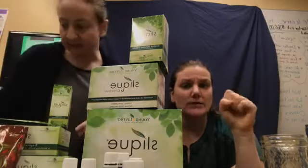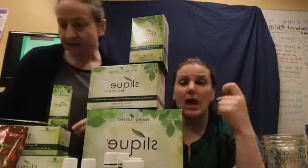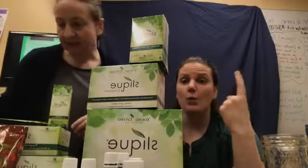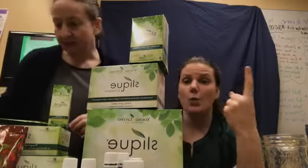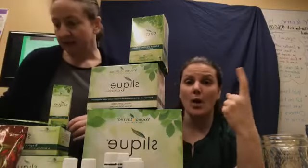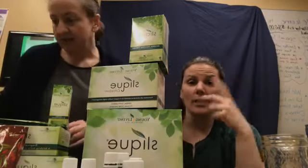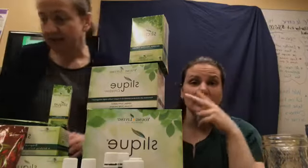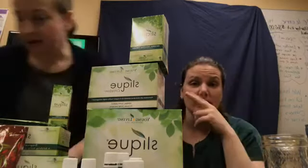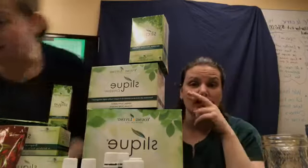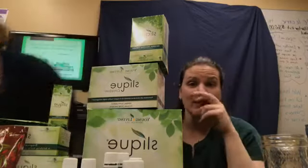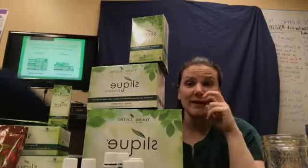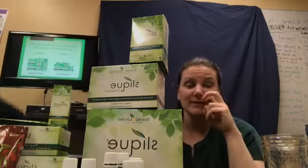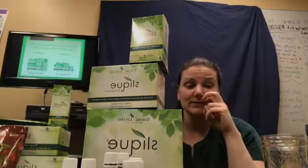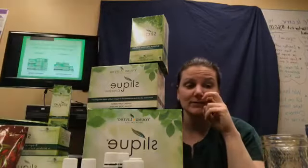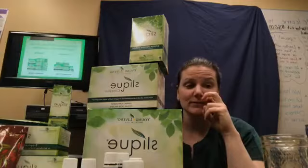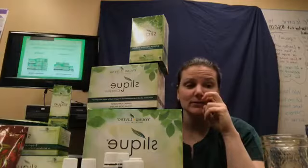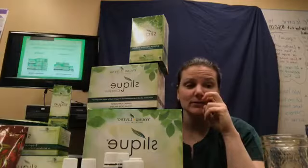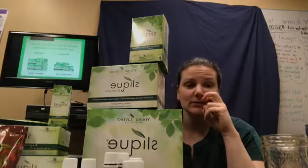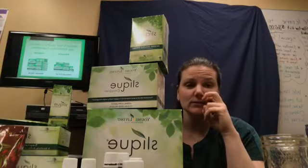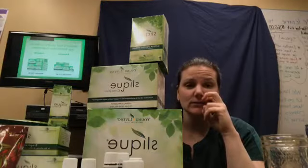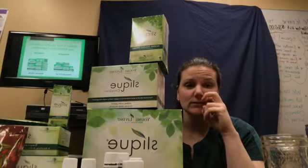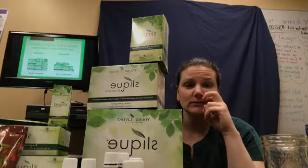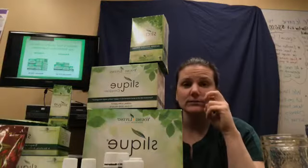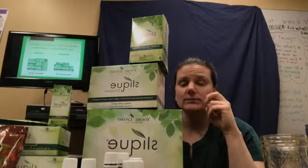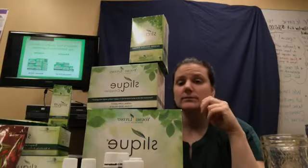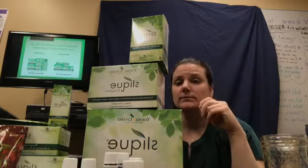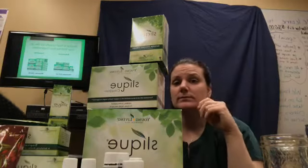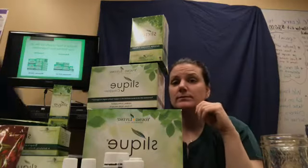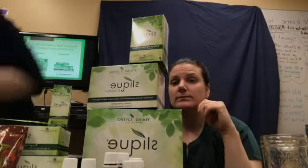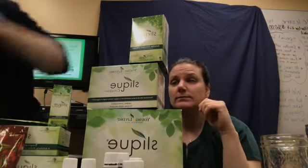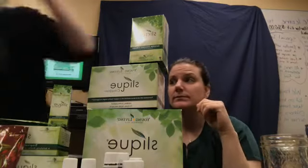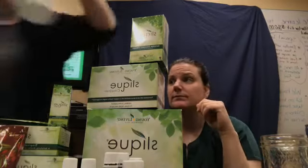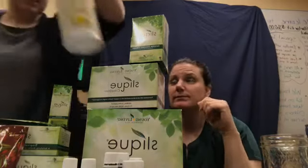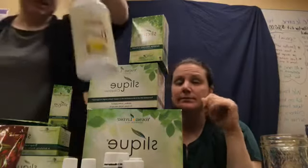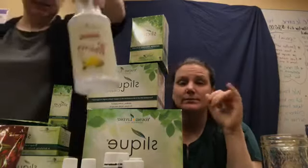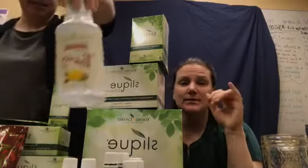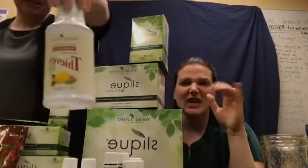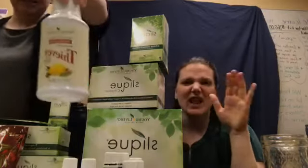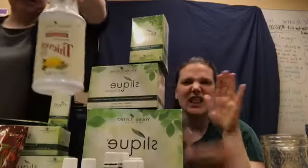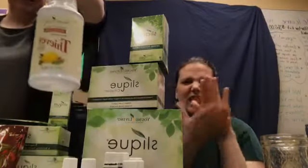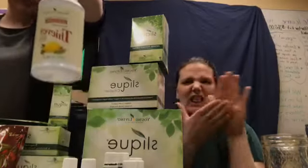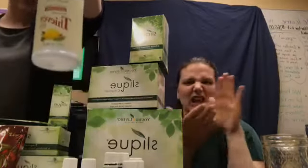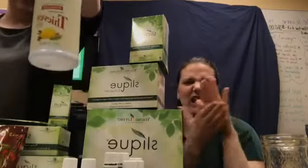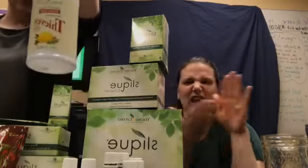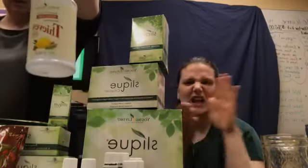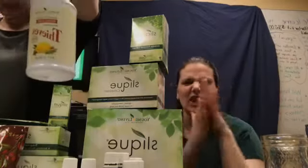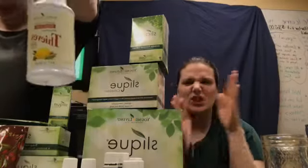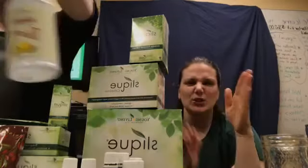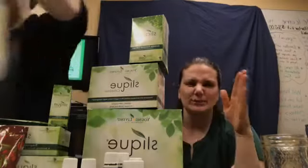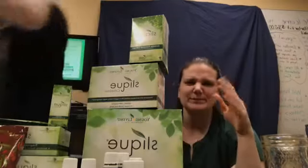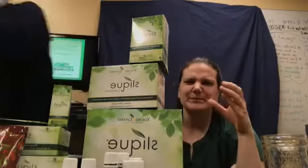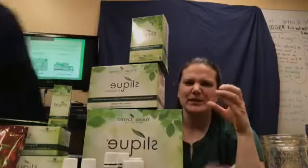this thing. The Thieves, you know, in the little packet of